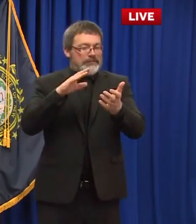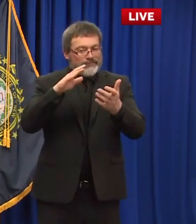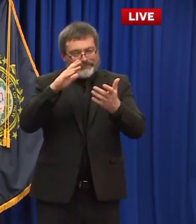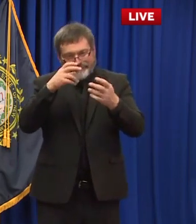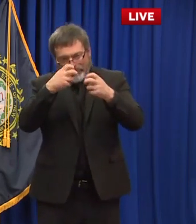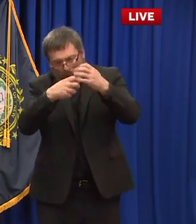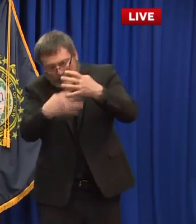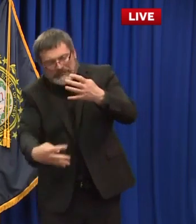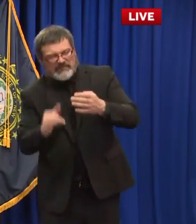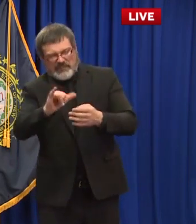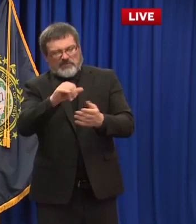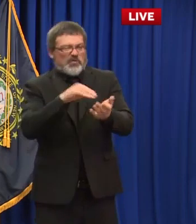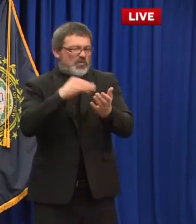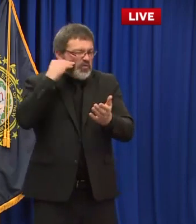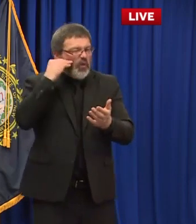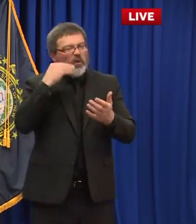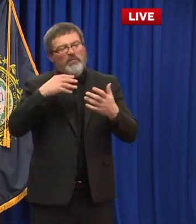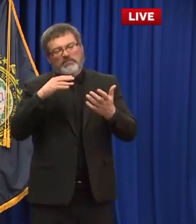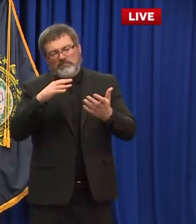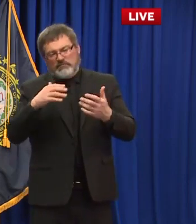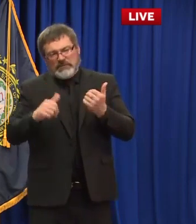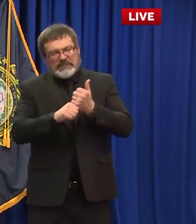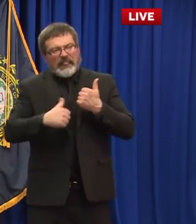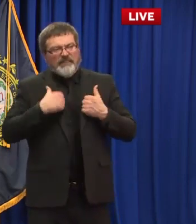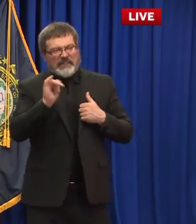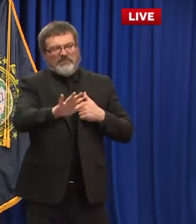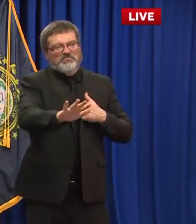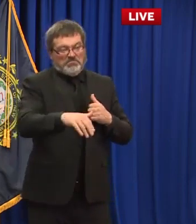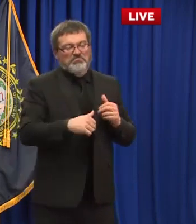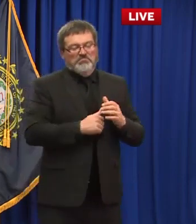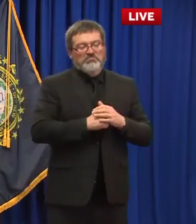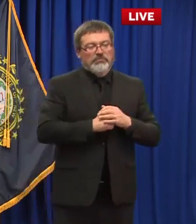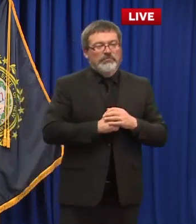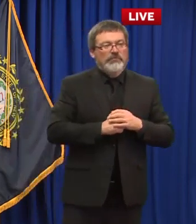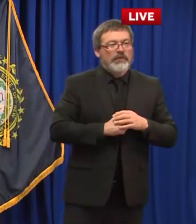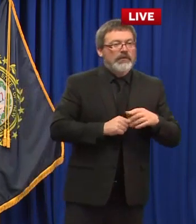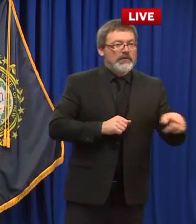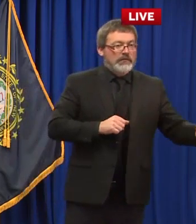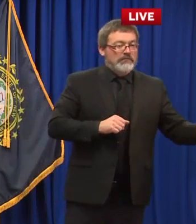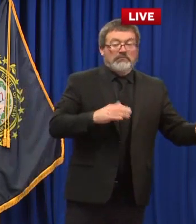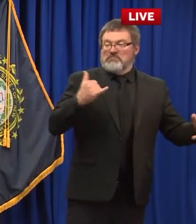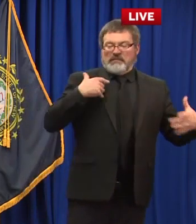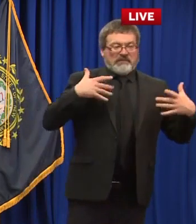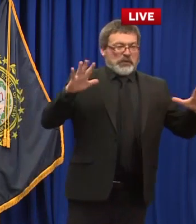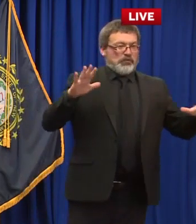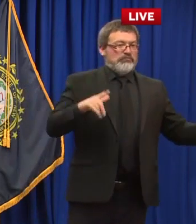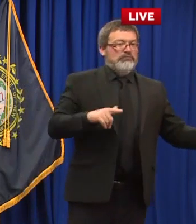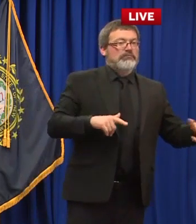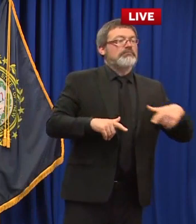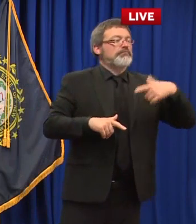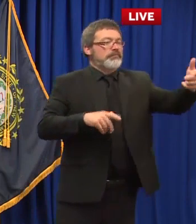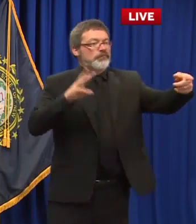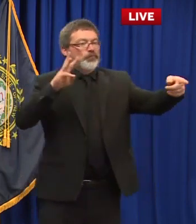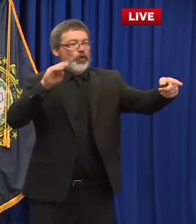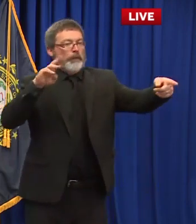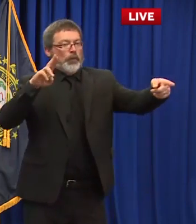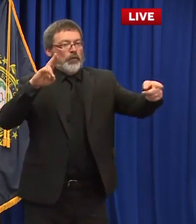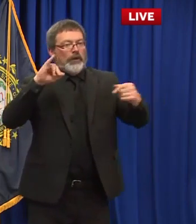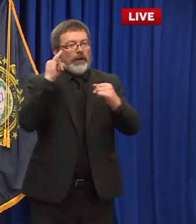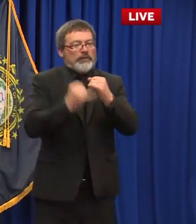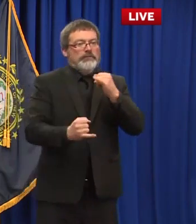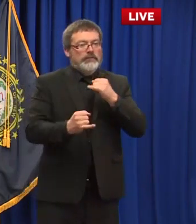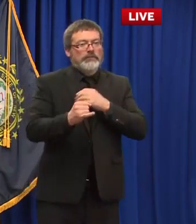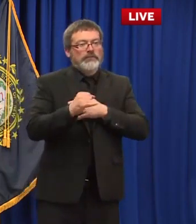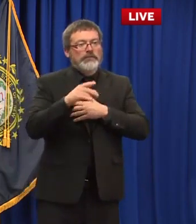thank you i think that's good on the phone we have a couple more adam just your reaction to the superior court order today in mary jay walter et al versus christopher tc